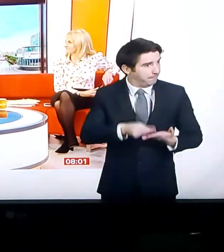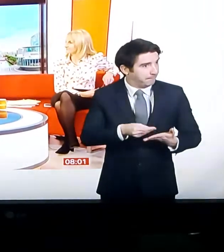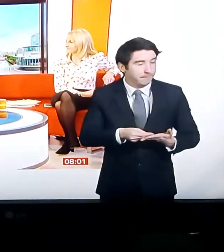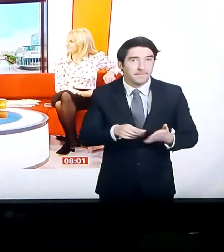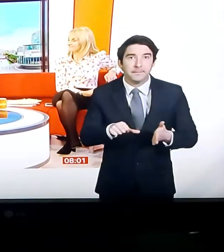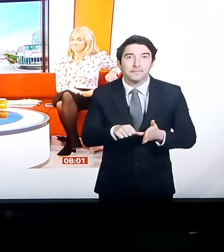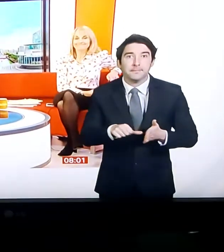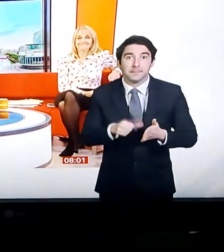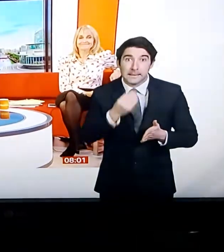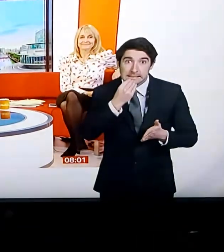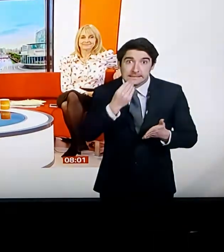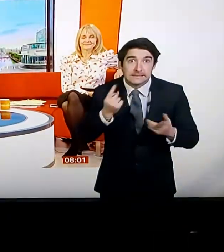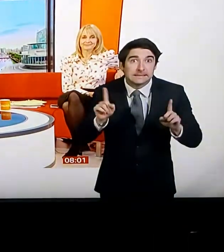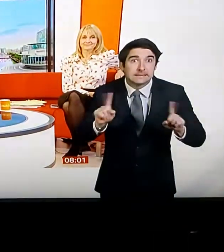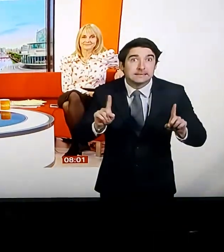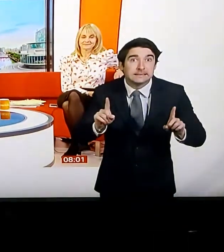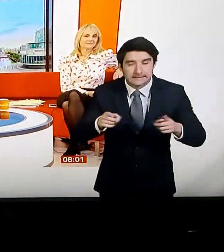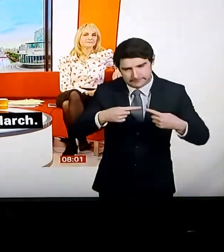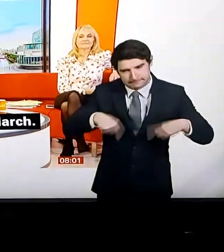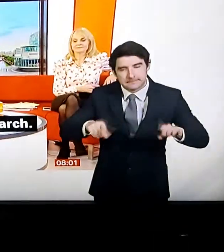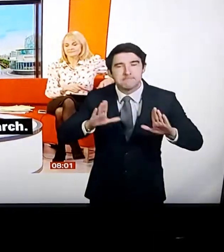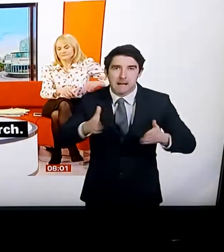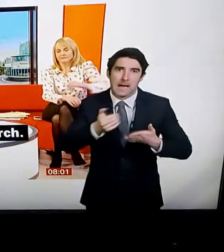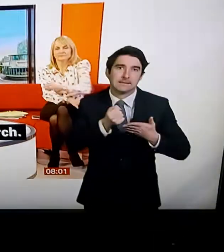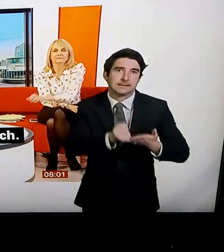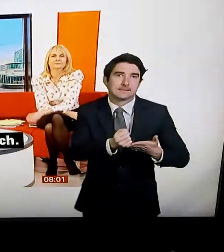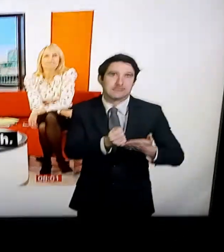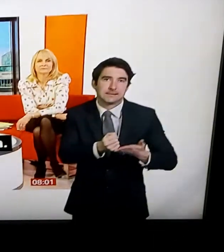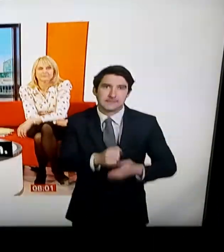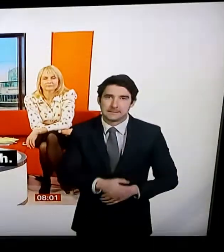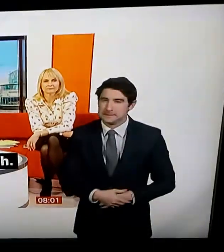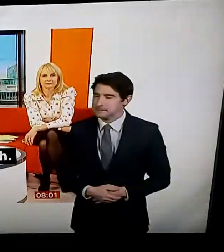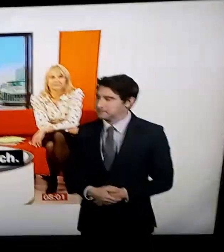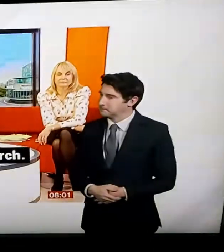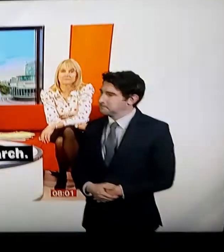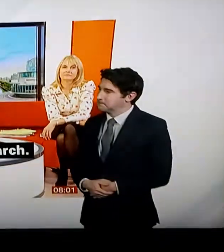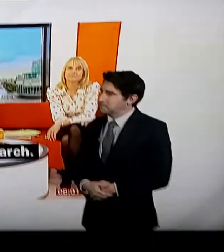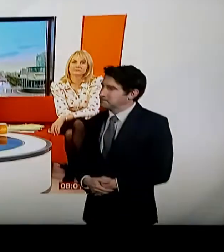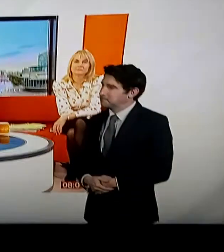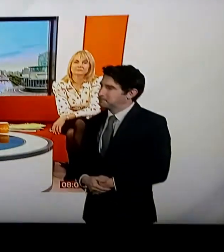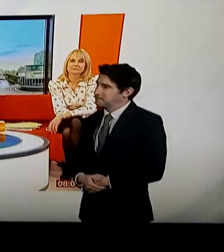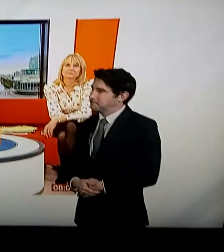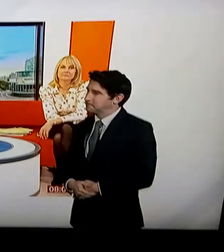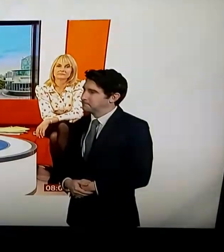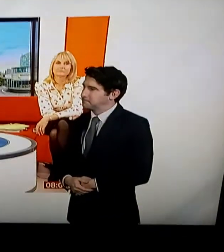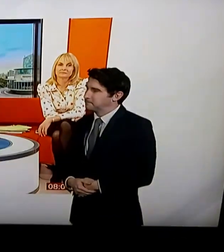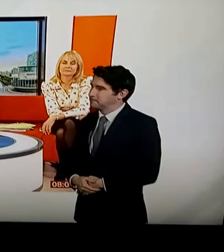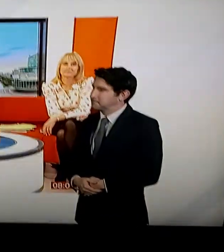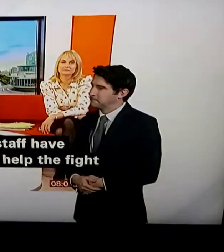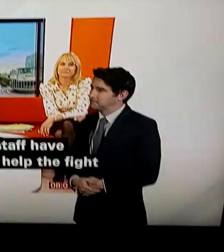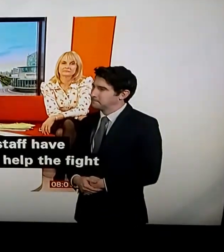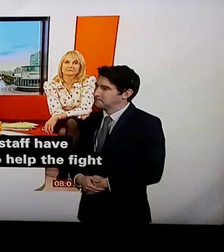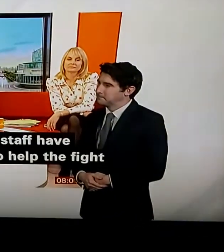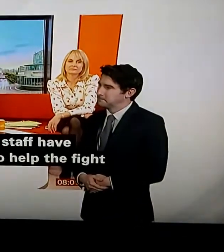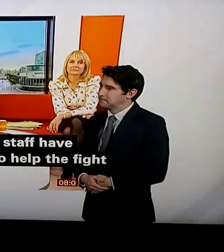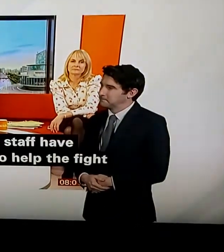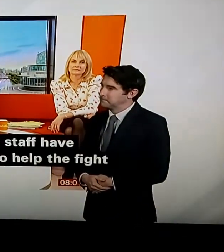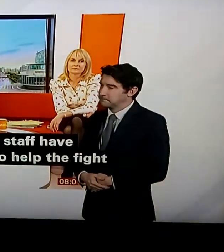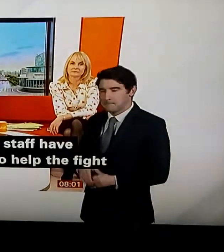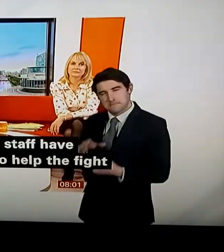Good morning. It's Monday the 30th of March. Let's start with our top story and 20,000 former NHS staff have returned to work to help the fight